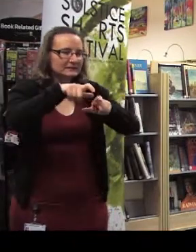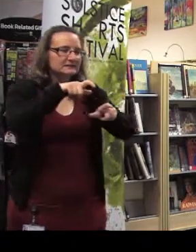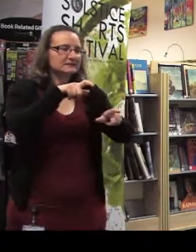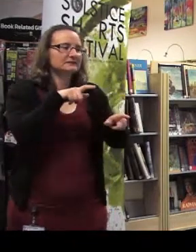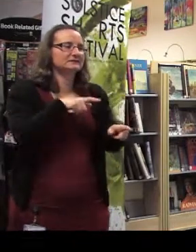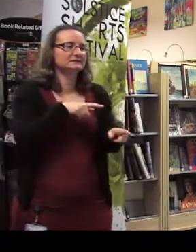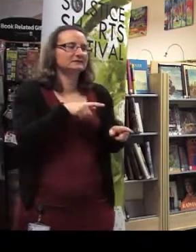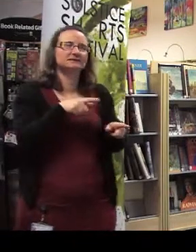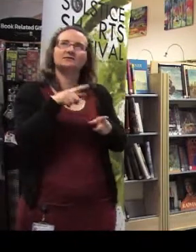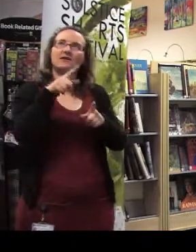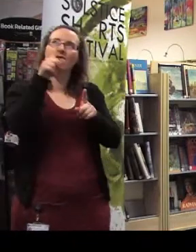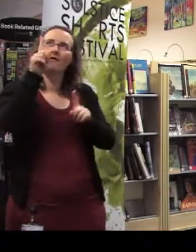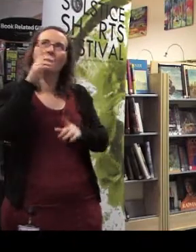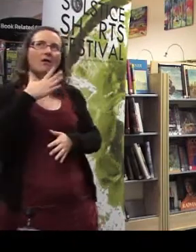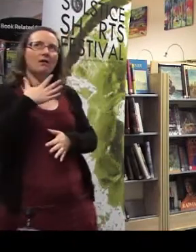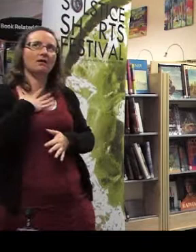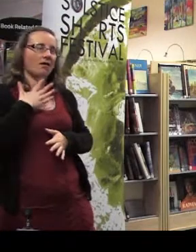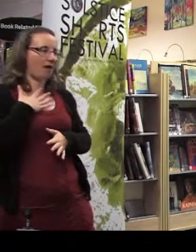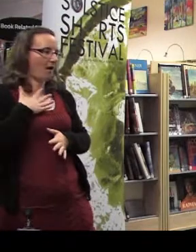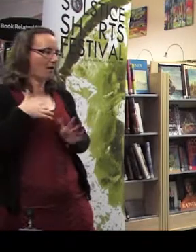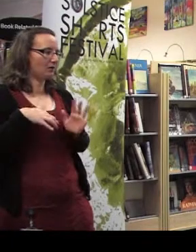forsake them.